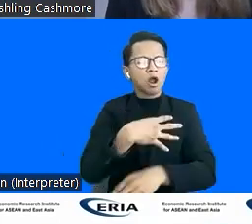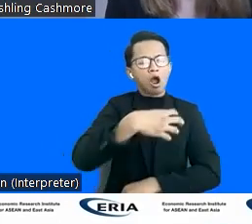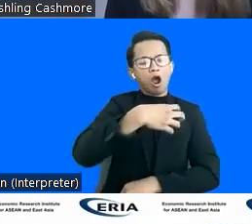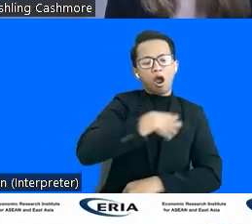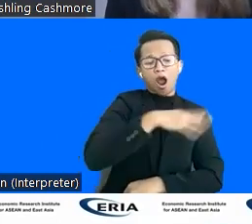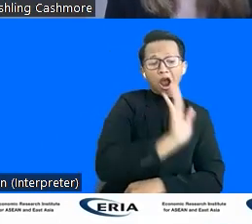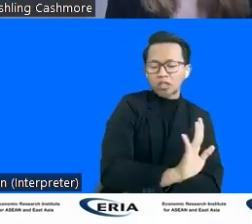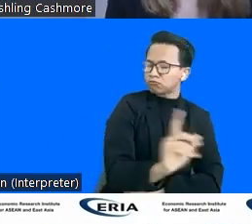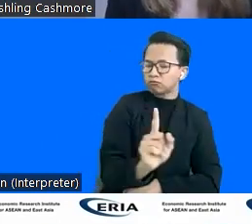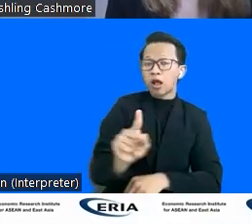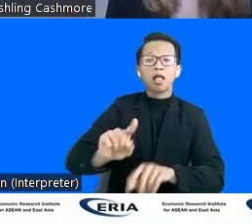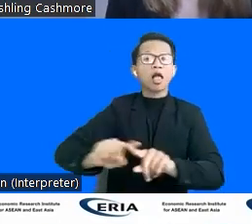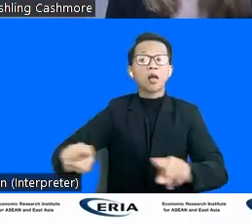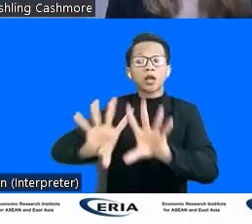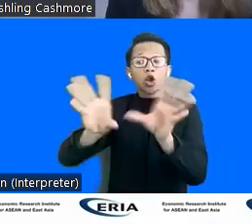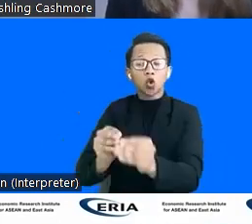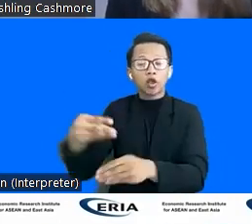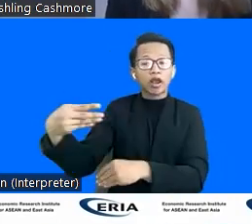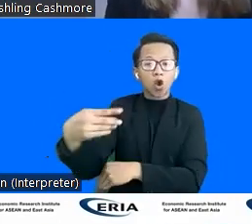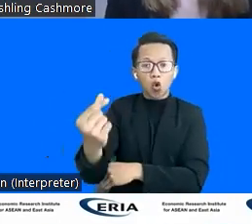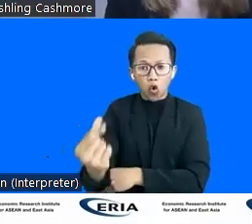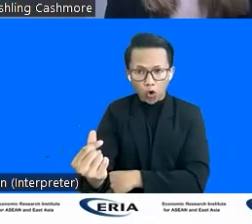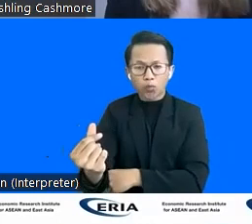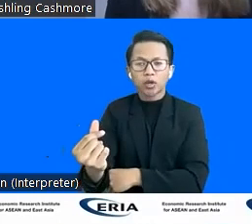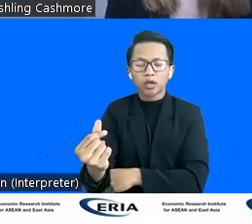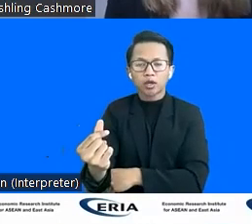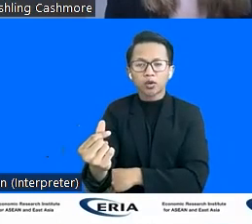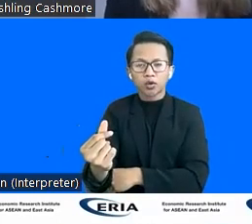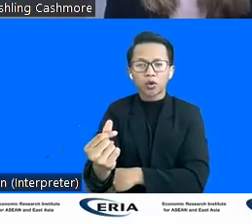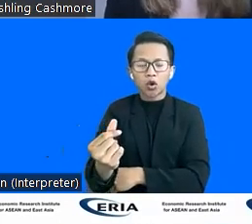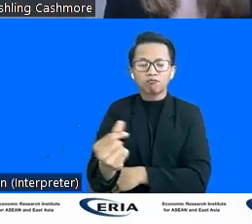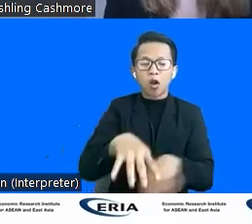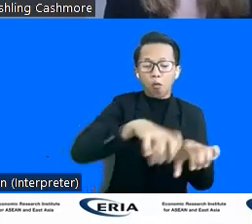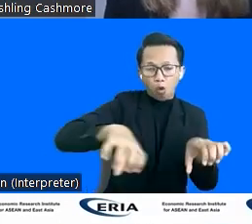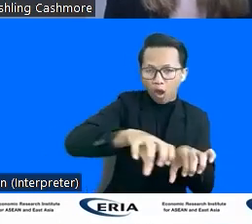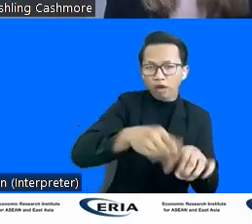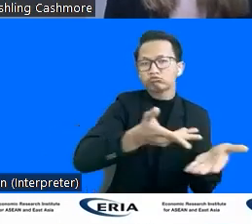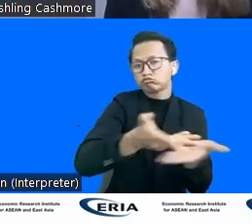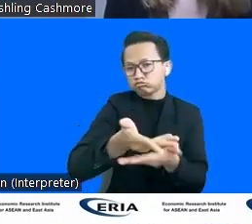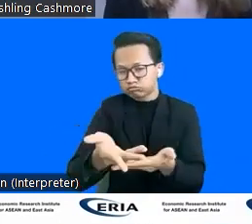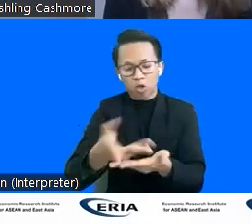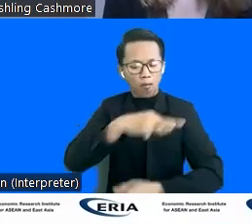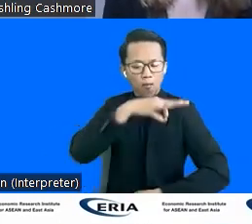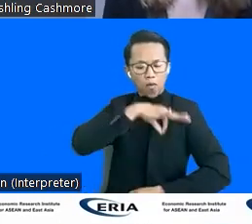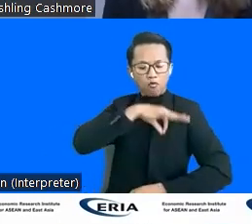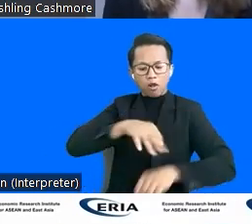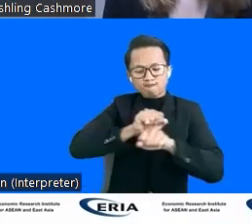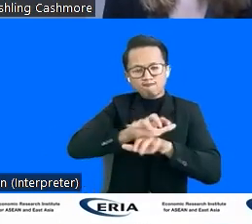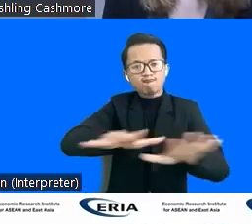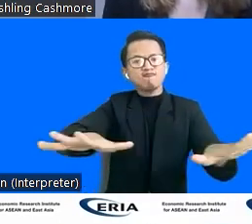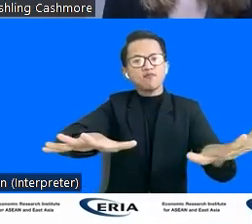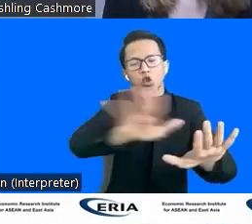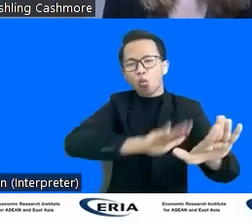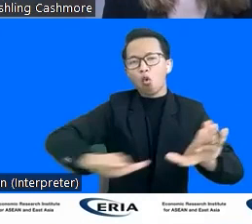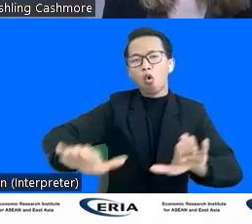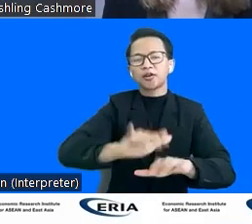an inclusive economy and society with inclusive products and services is beneficial to all. We can